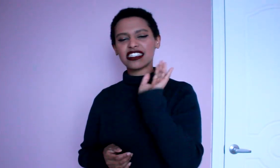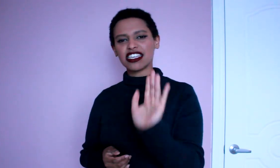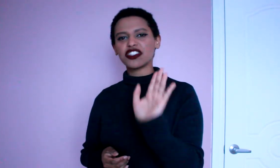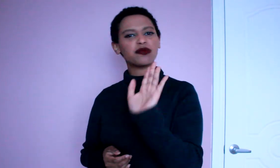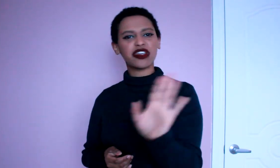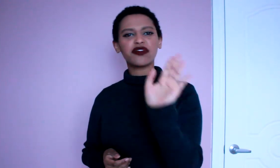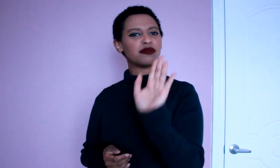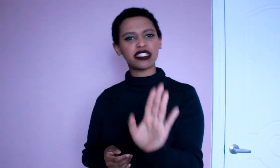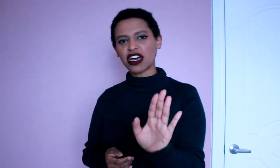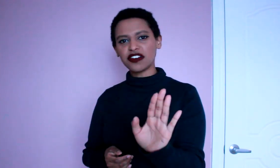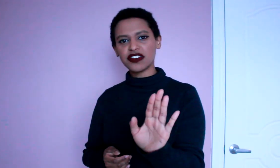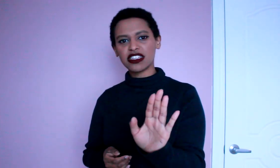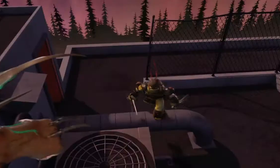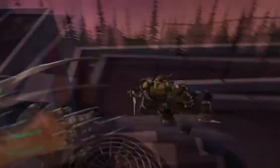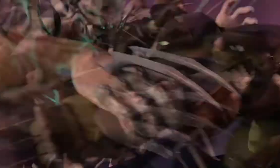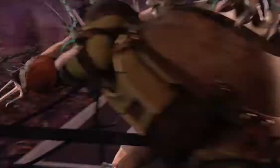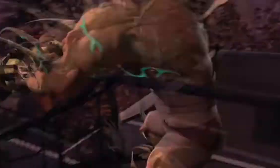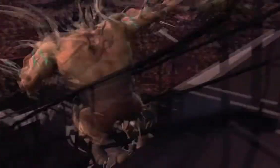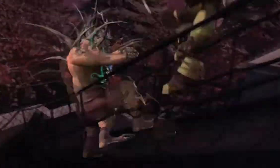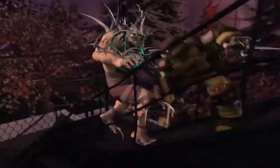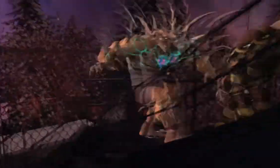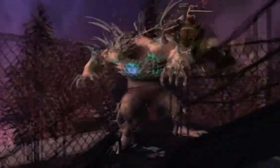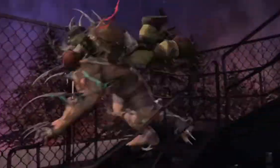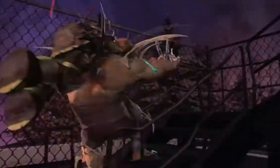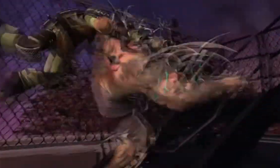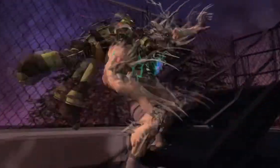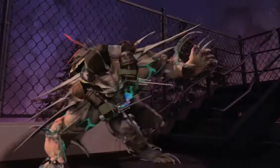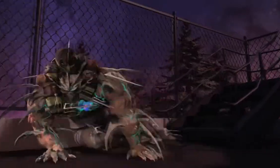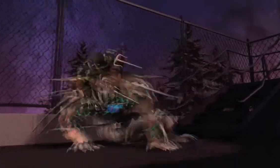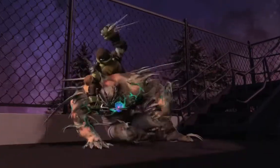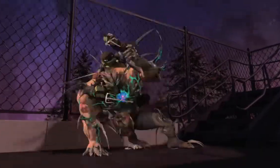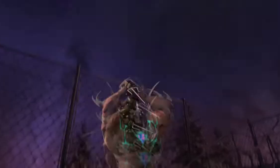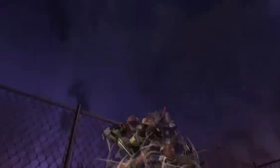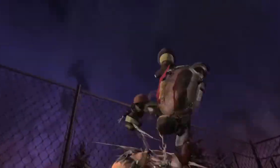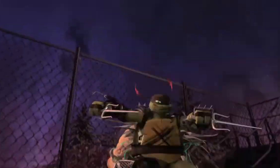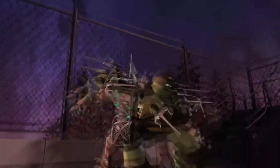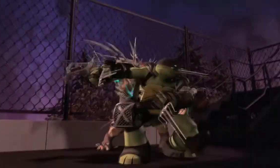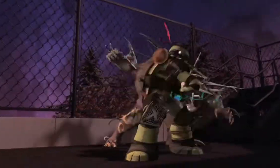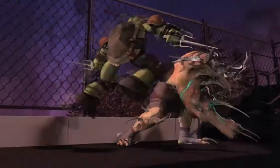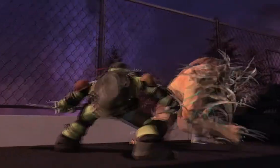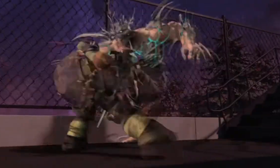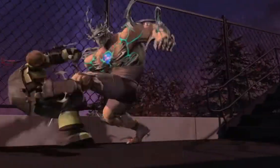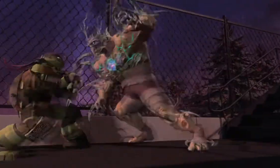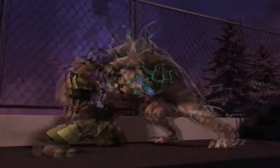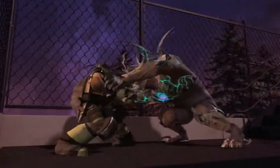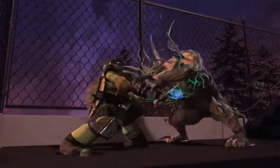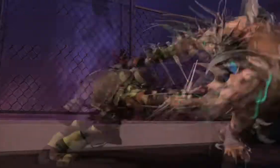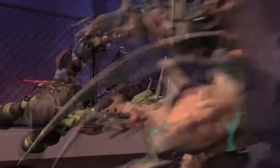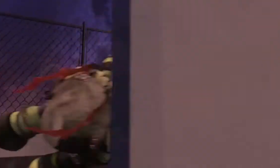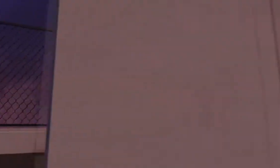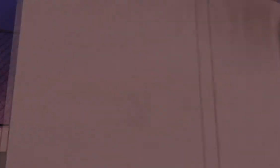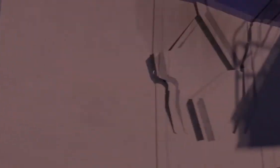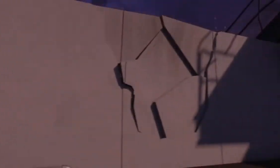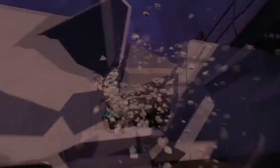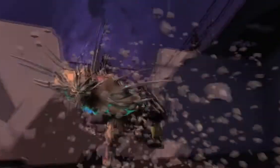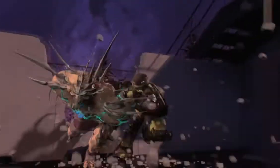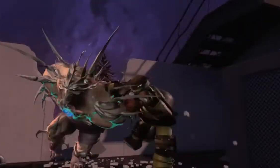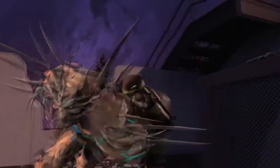skills speak for themselves he was so hard-hitting that the shredder as I said couldn't quite handle it and that was still really